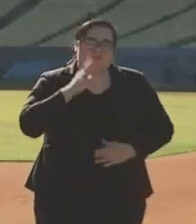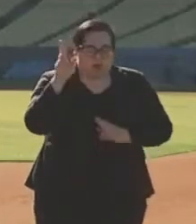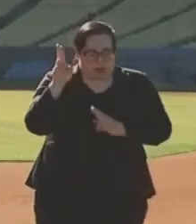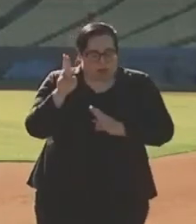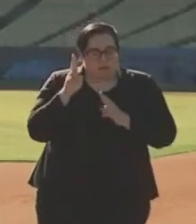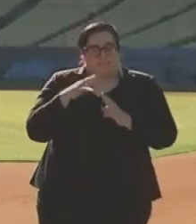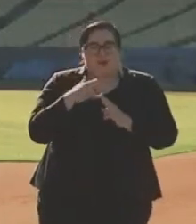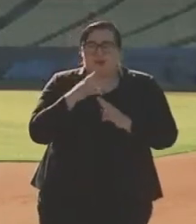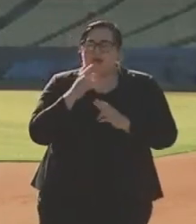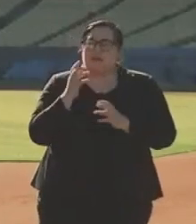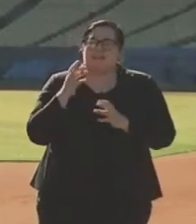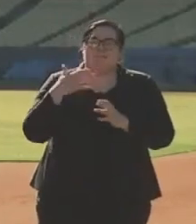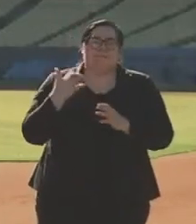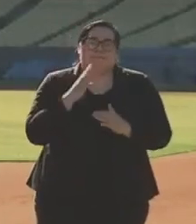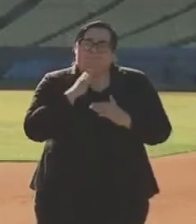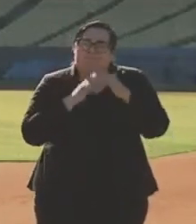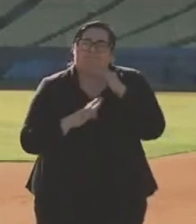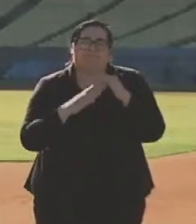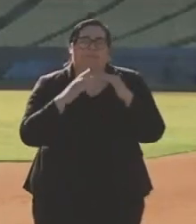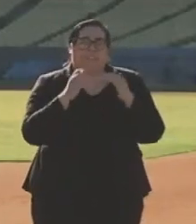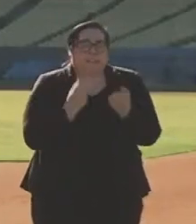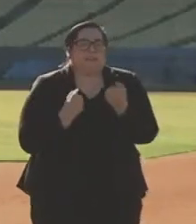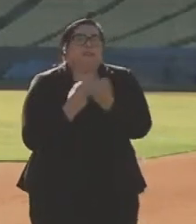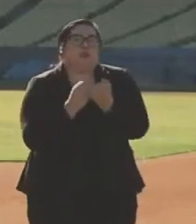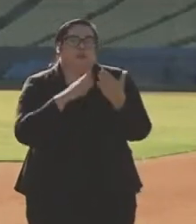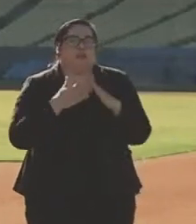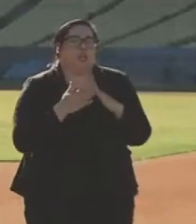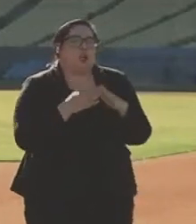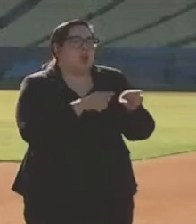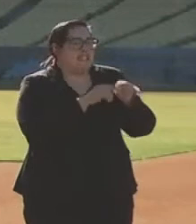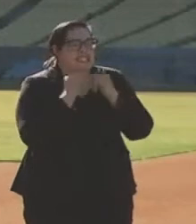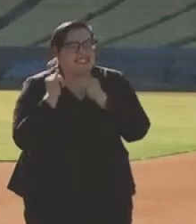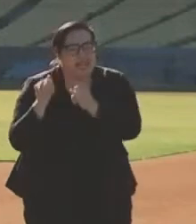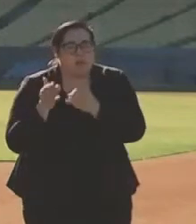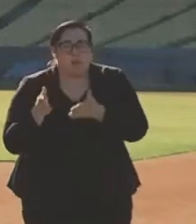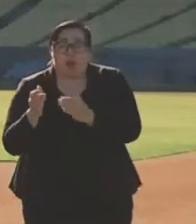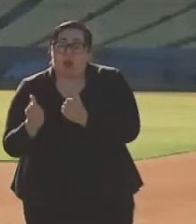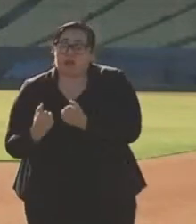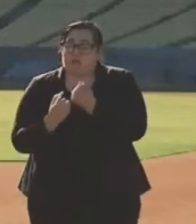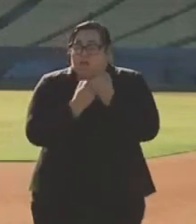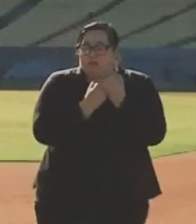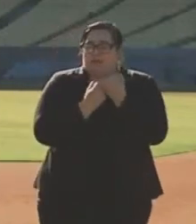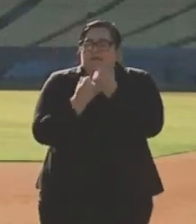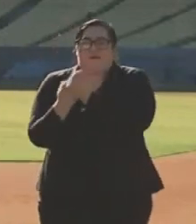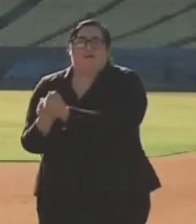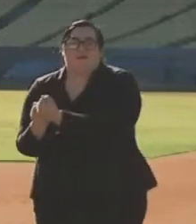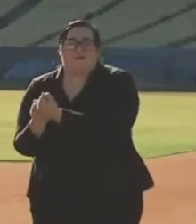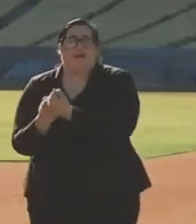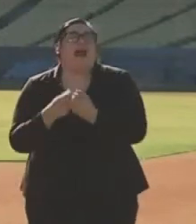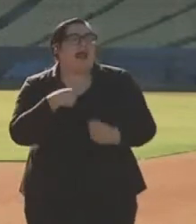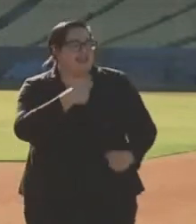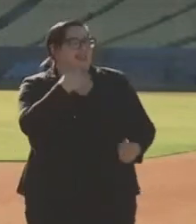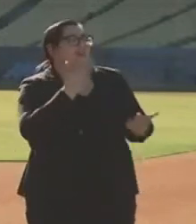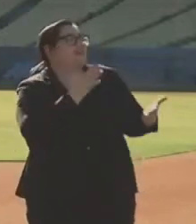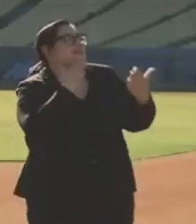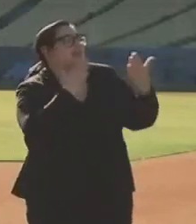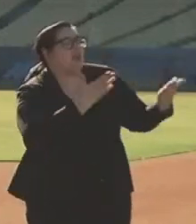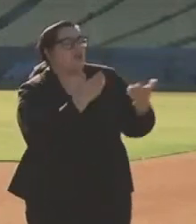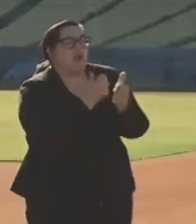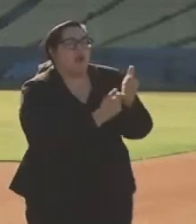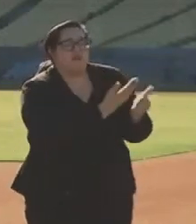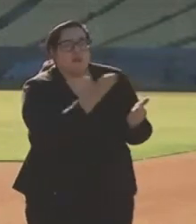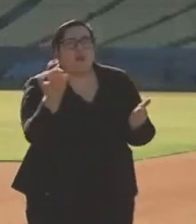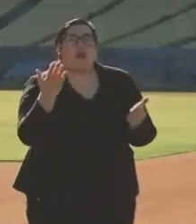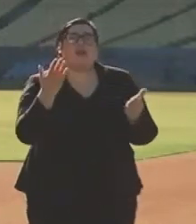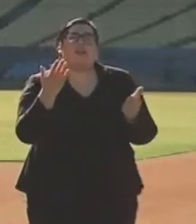honored to be able to support our community in the same way that they support us. So, as I said, thank you to everyone